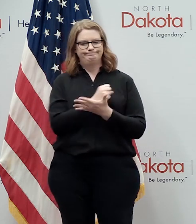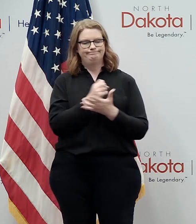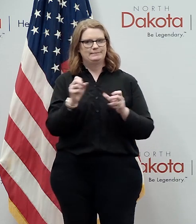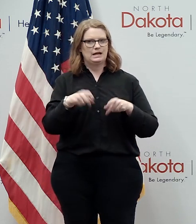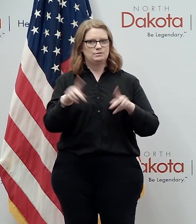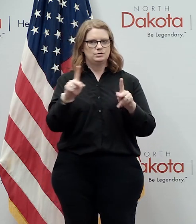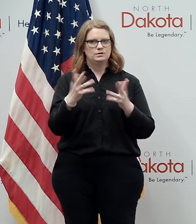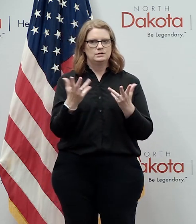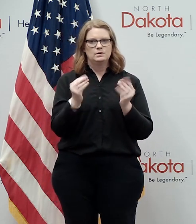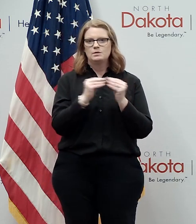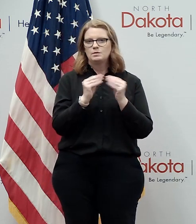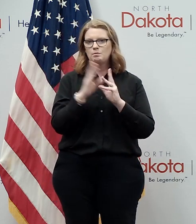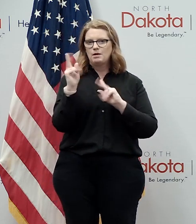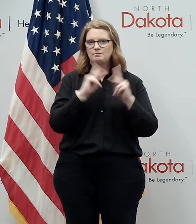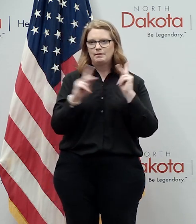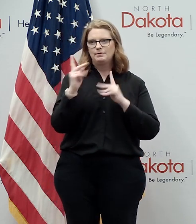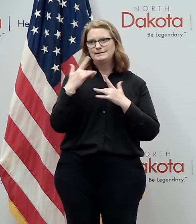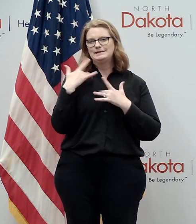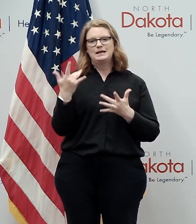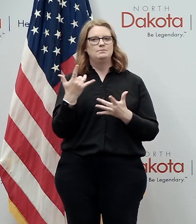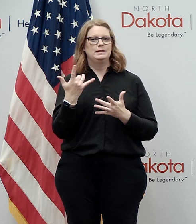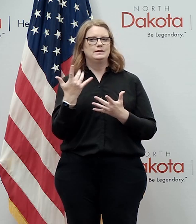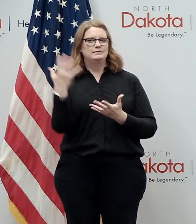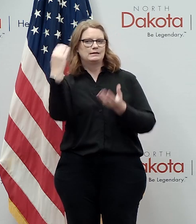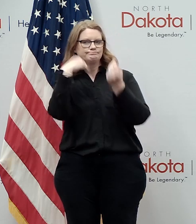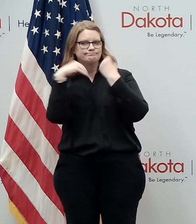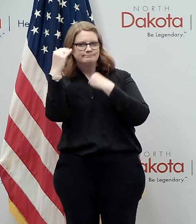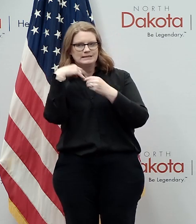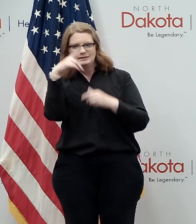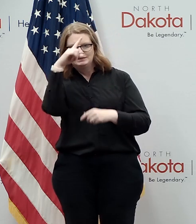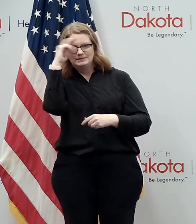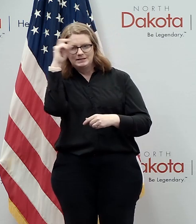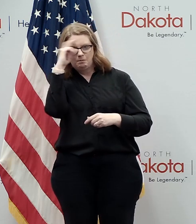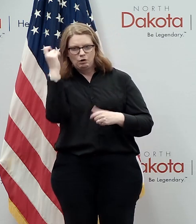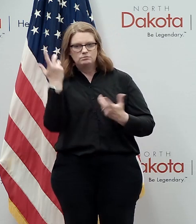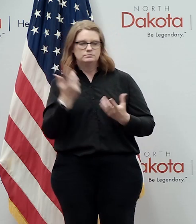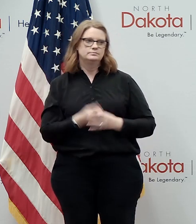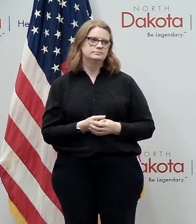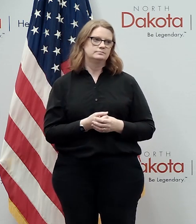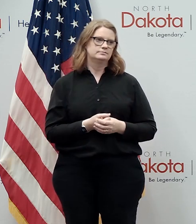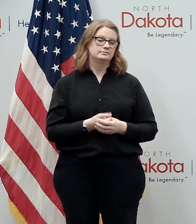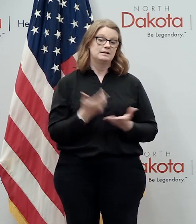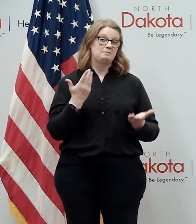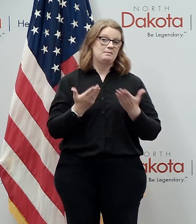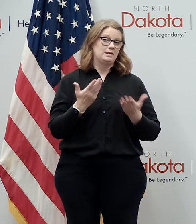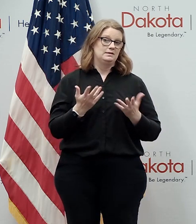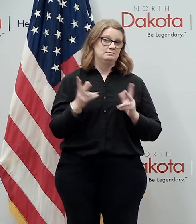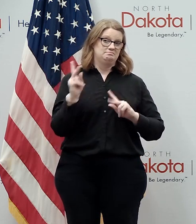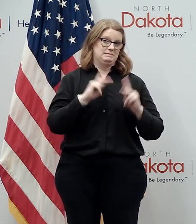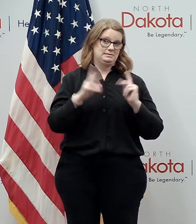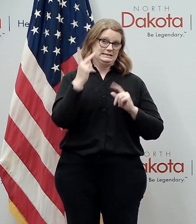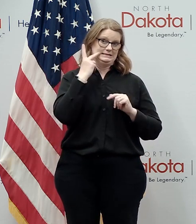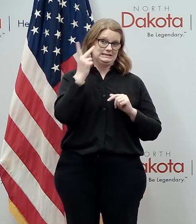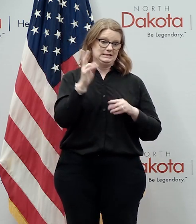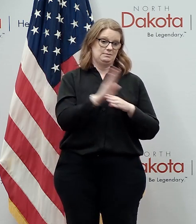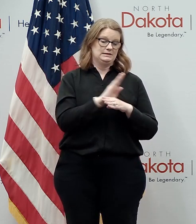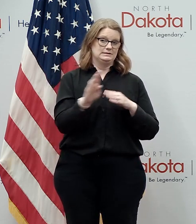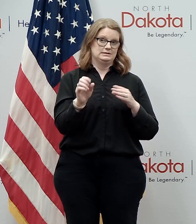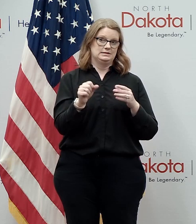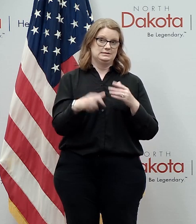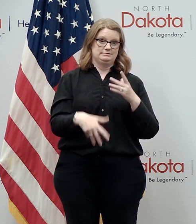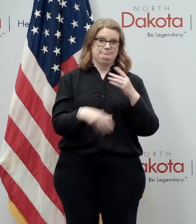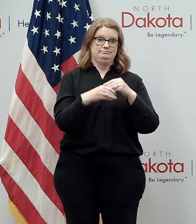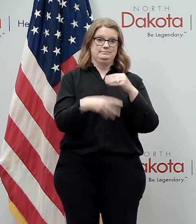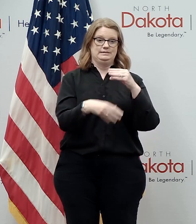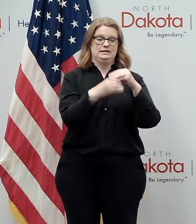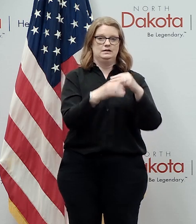with more people dining out in the summers uh summer you know this is a good good time maybe we can people can actually see their businesses grow again i have talked to